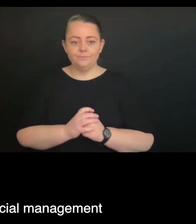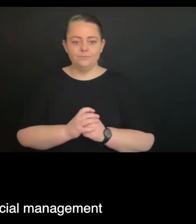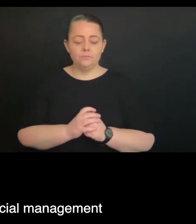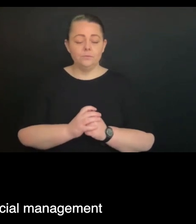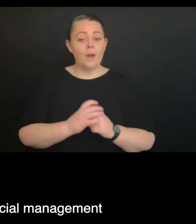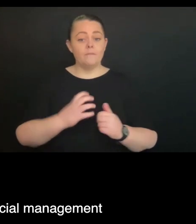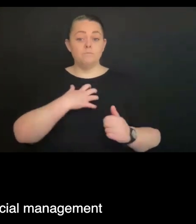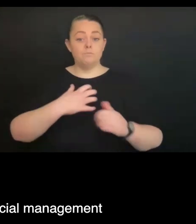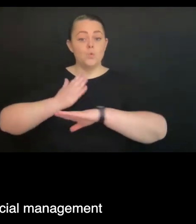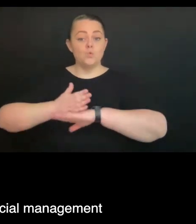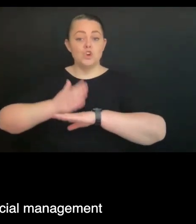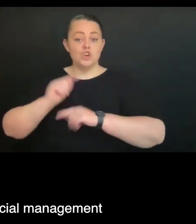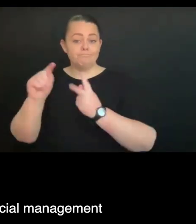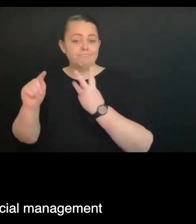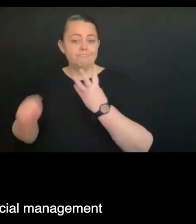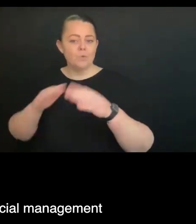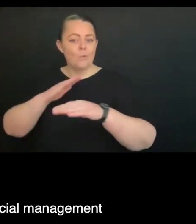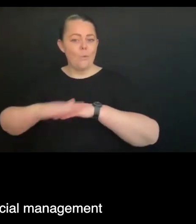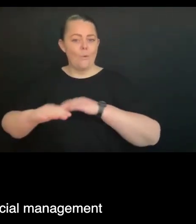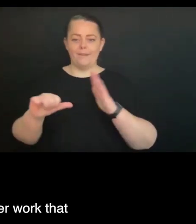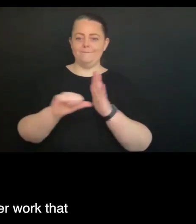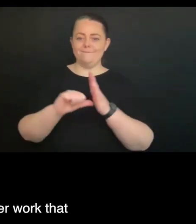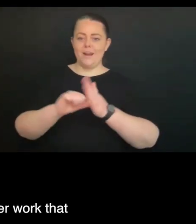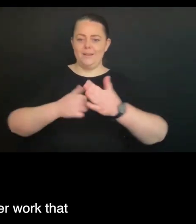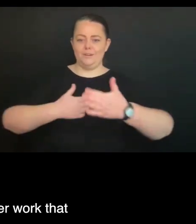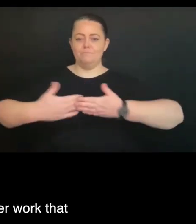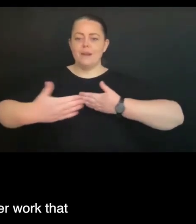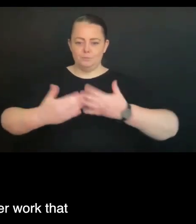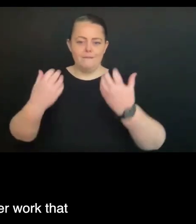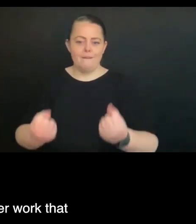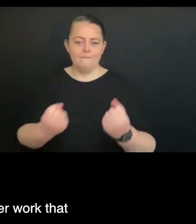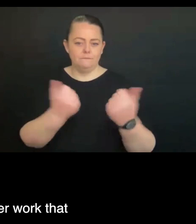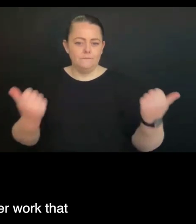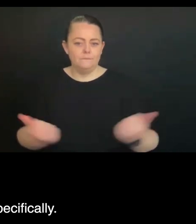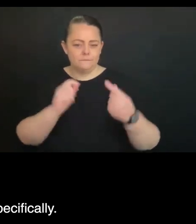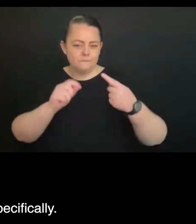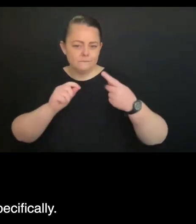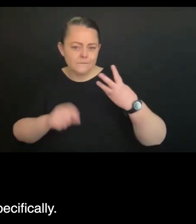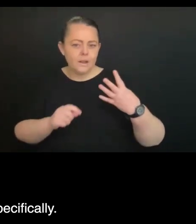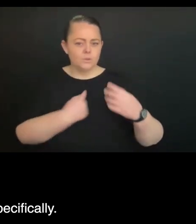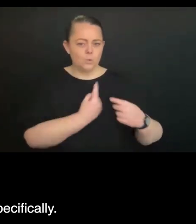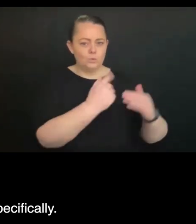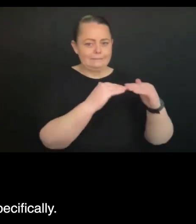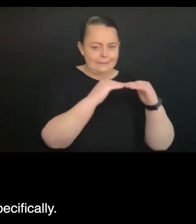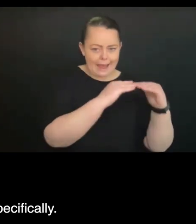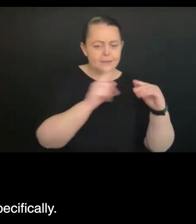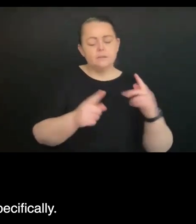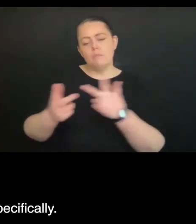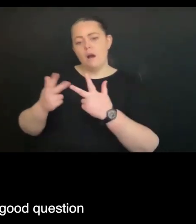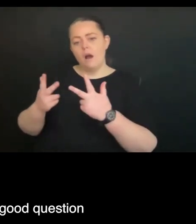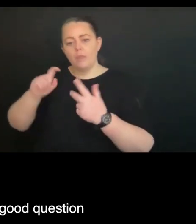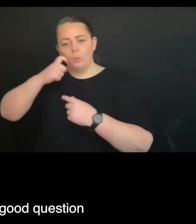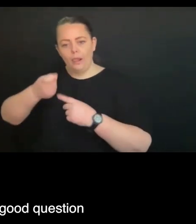going to the sort of the prudential financial management, and there will be some further work that comes out to talk to that specifically.